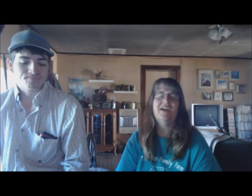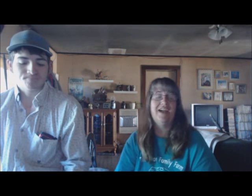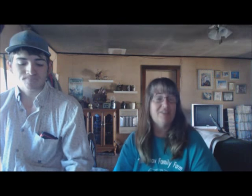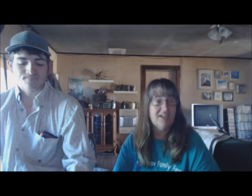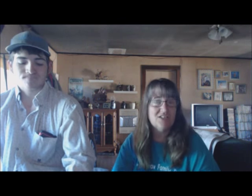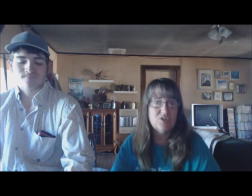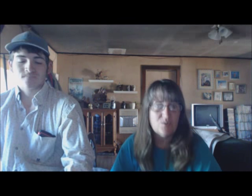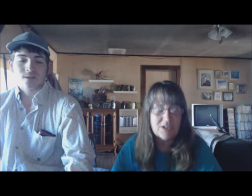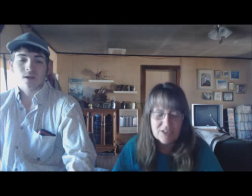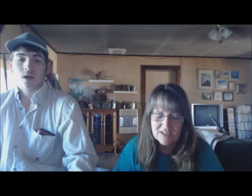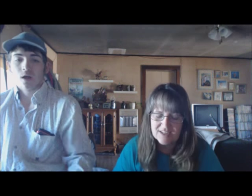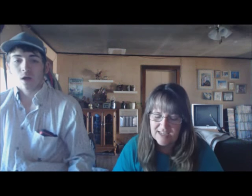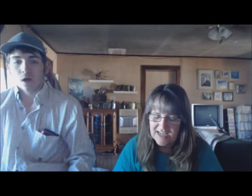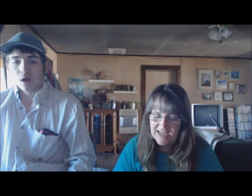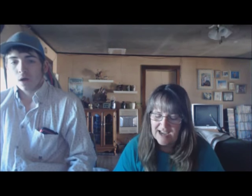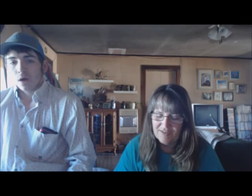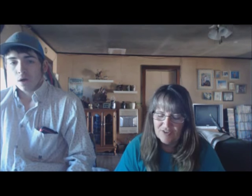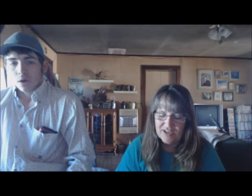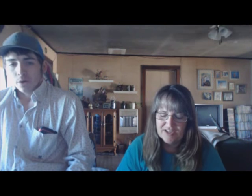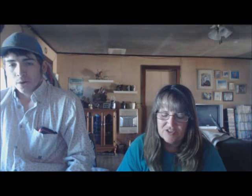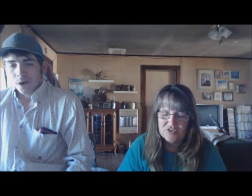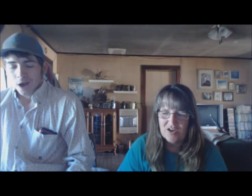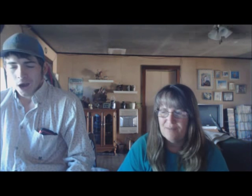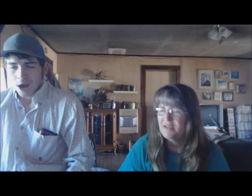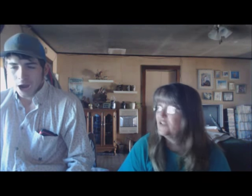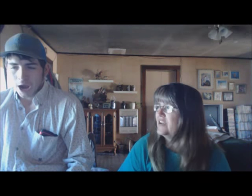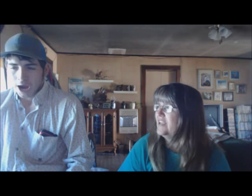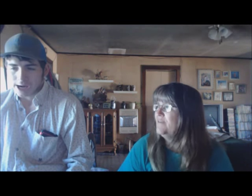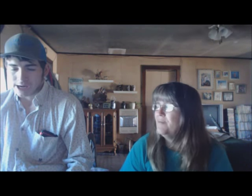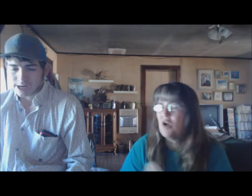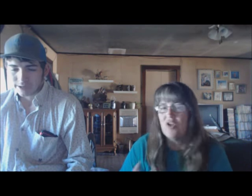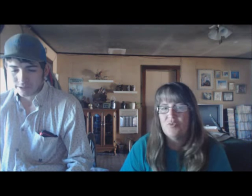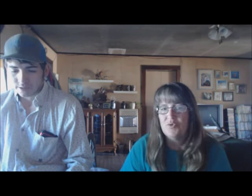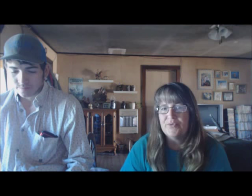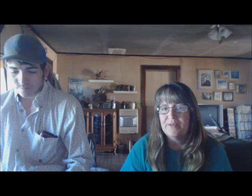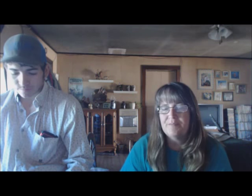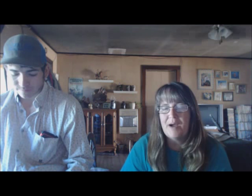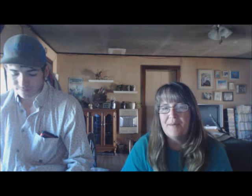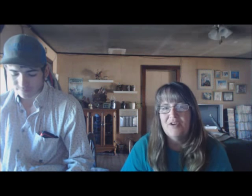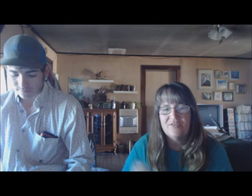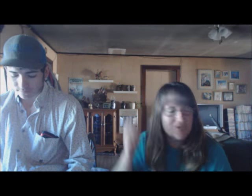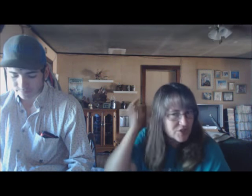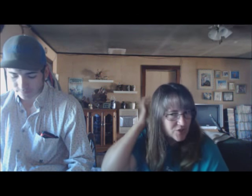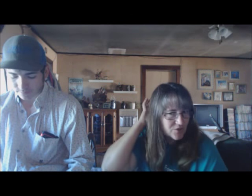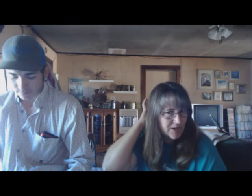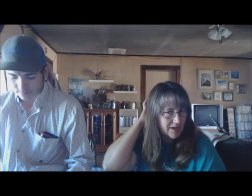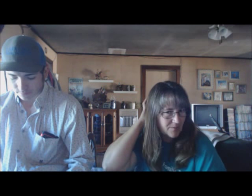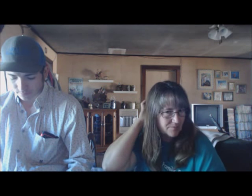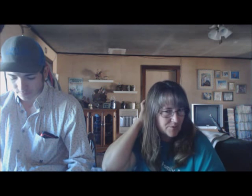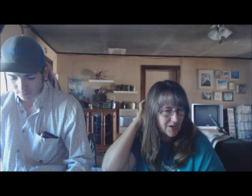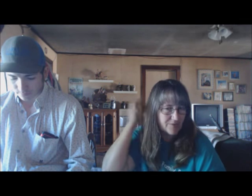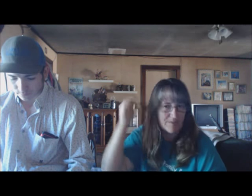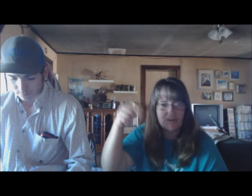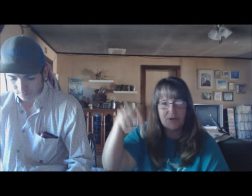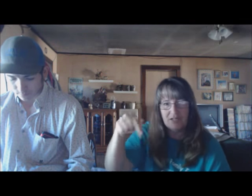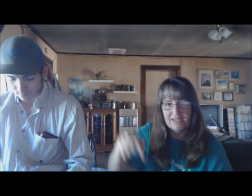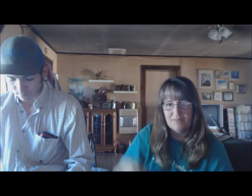have kids and you're watching this, have your kids draw a picture. I can't remember all the rules, but pop on over to, and I'll try to remember, put link